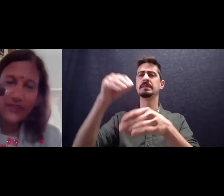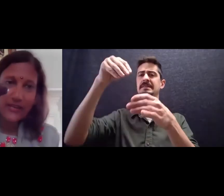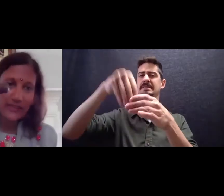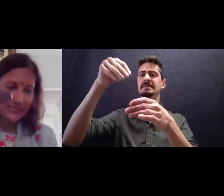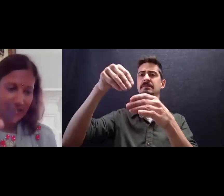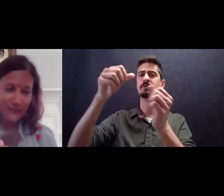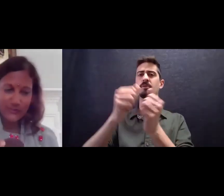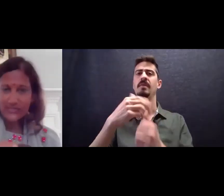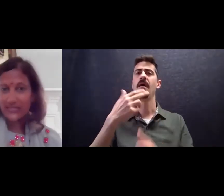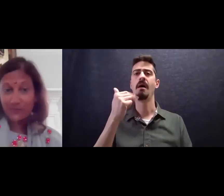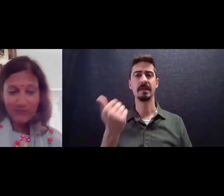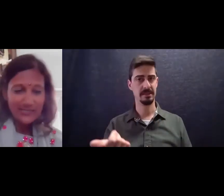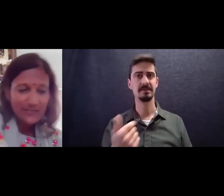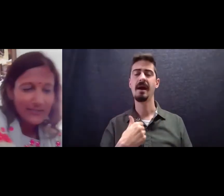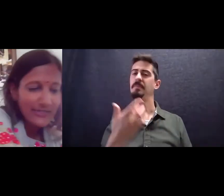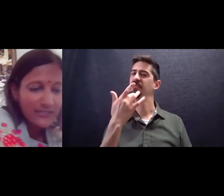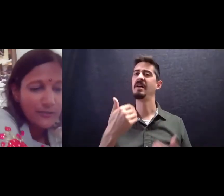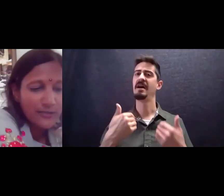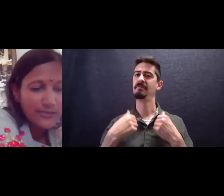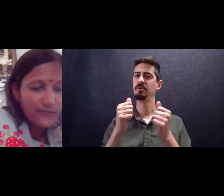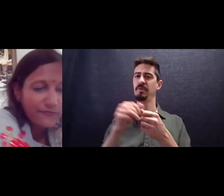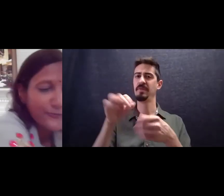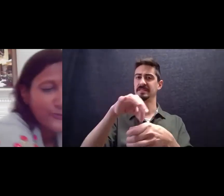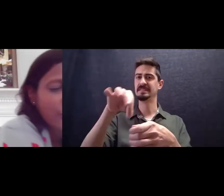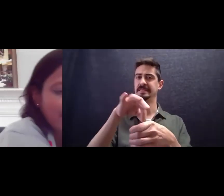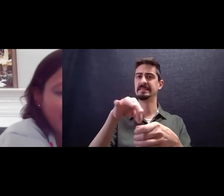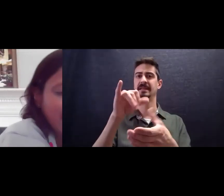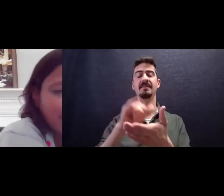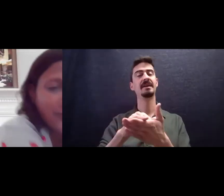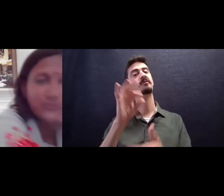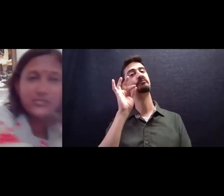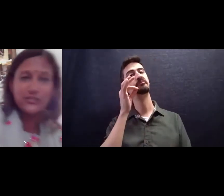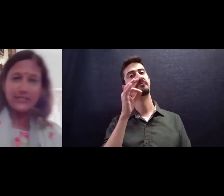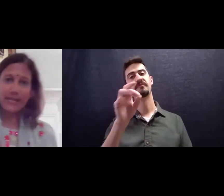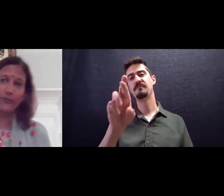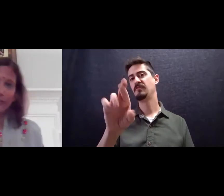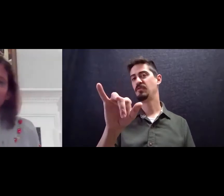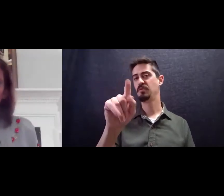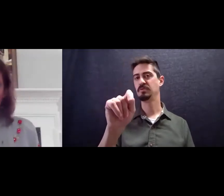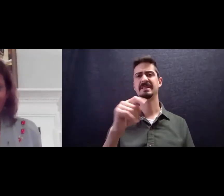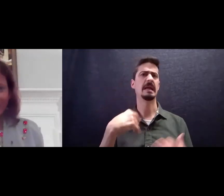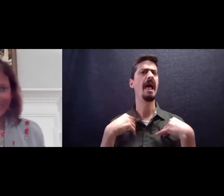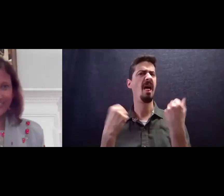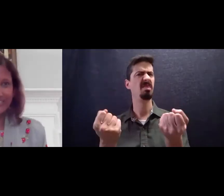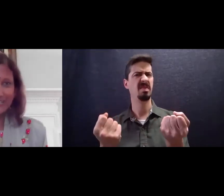and I like to have it with tea. It's like a fruit, so it's a nice dessert. It's healthy.